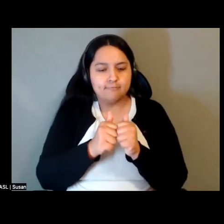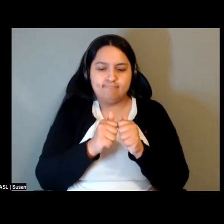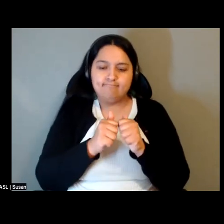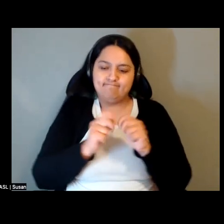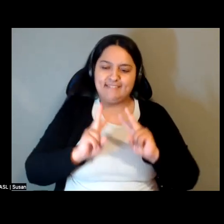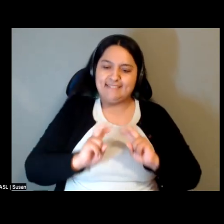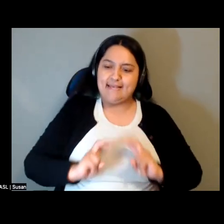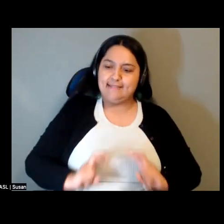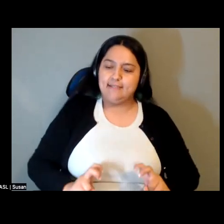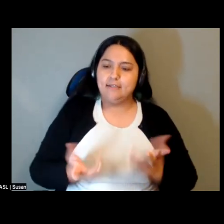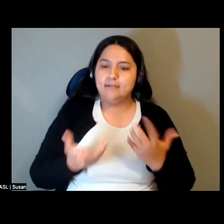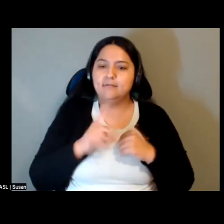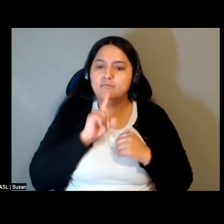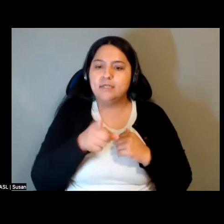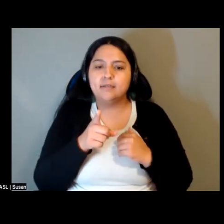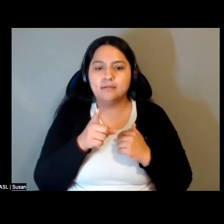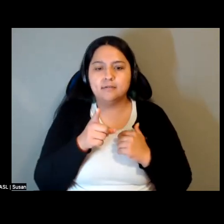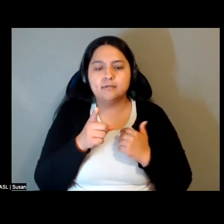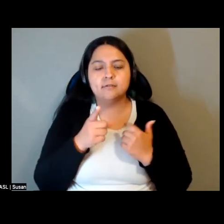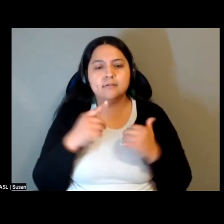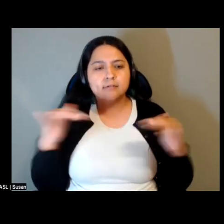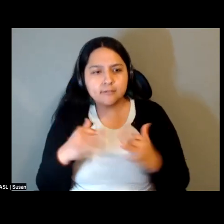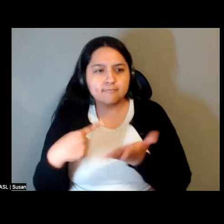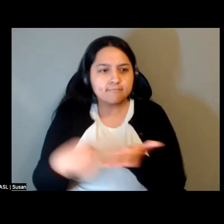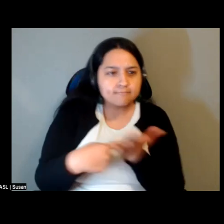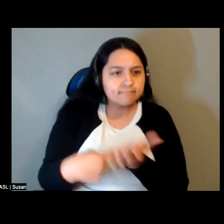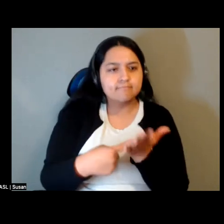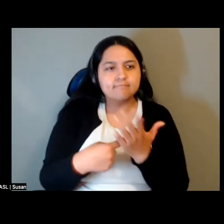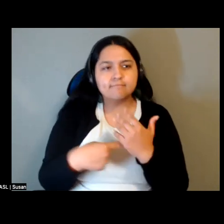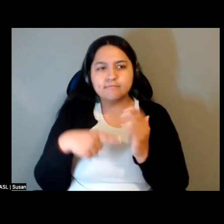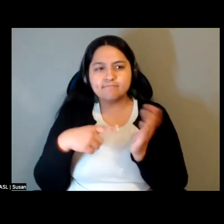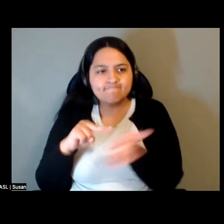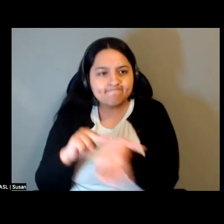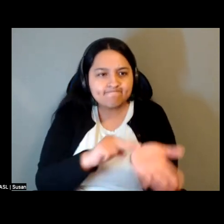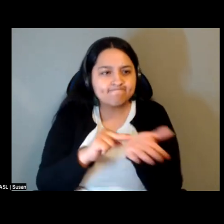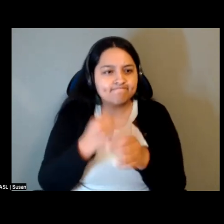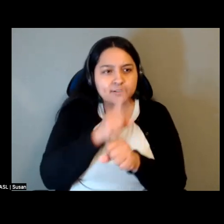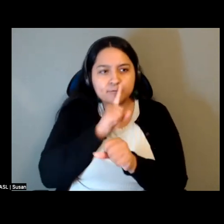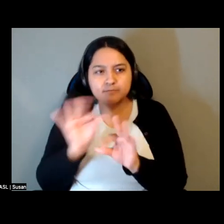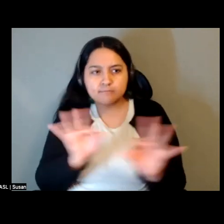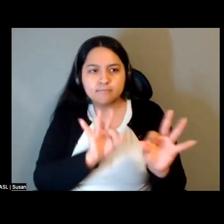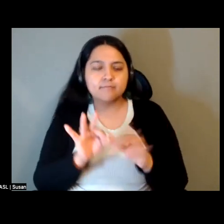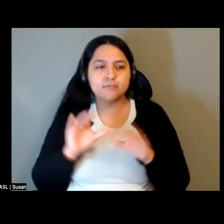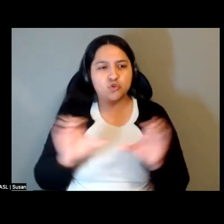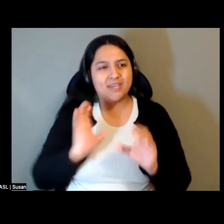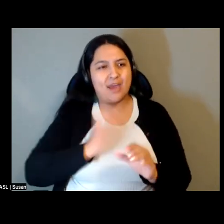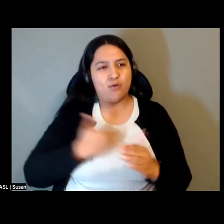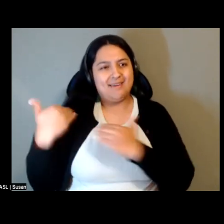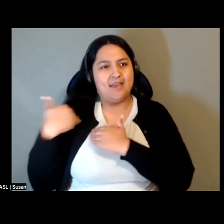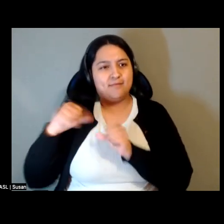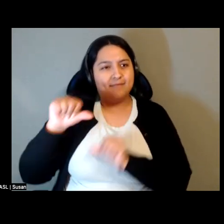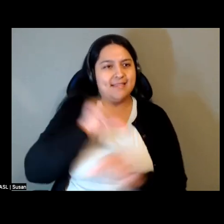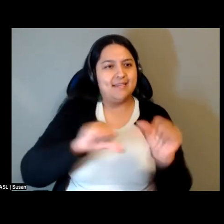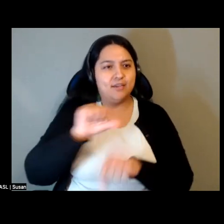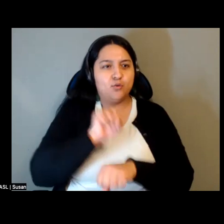checking in, doing the accountability work. But we also draw from any and all